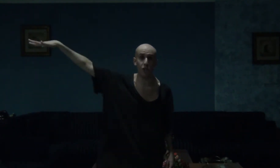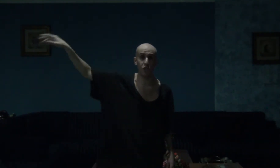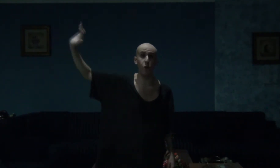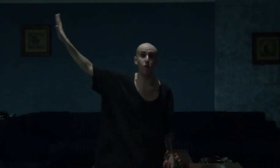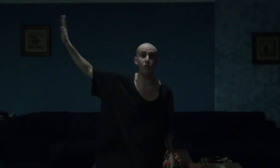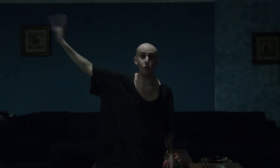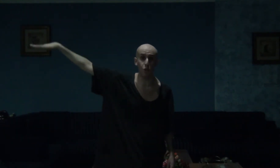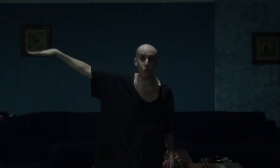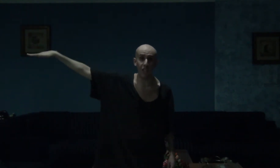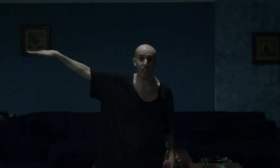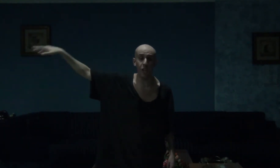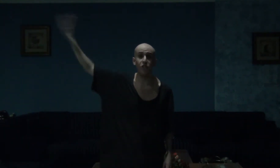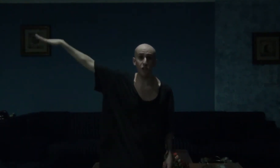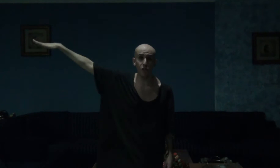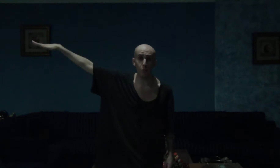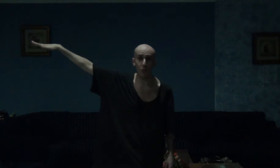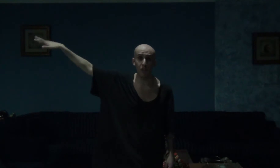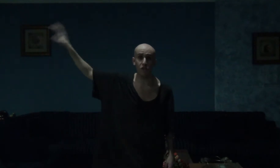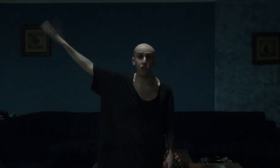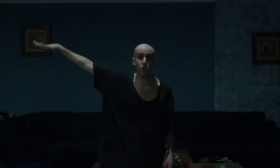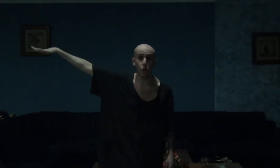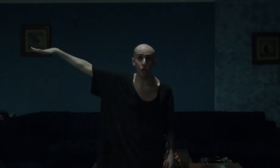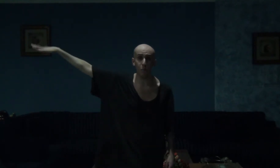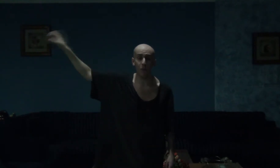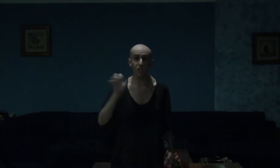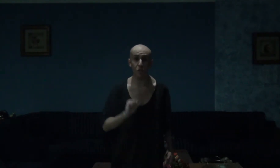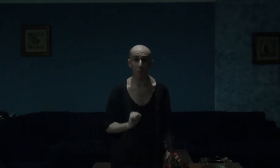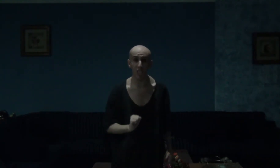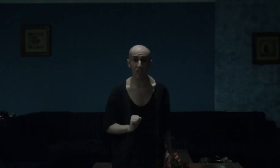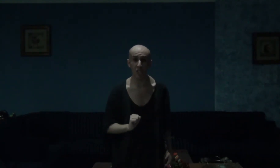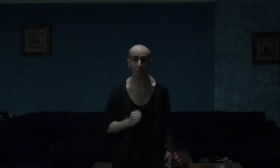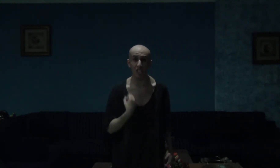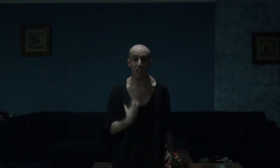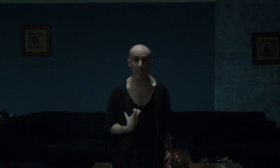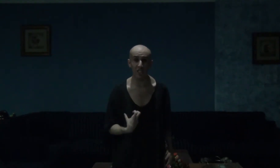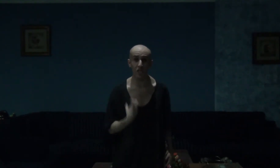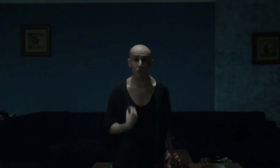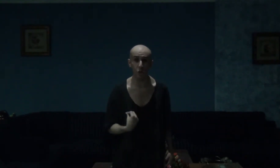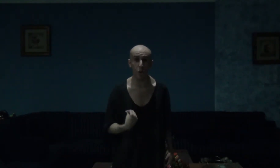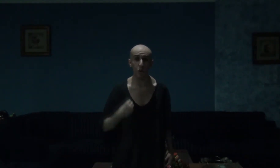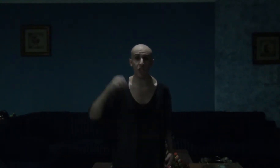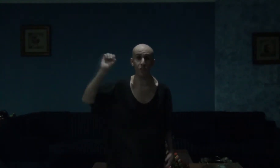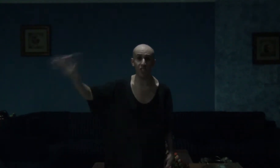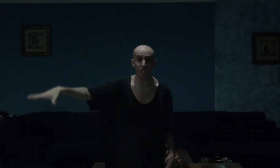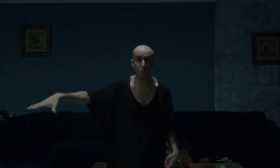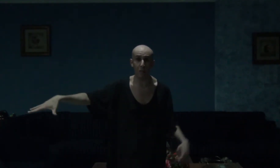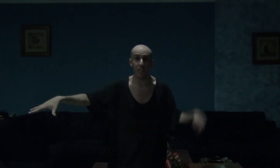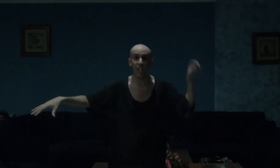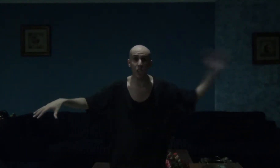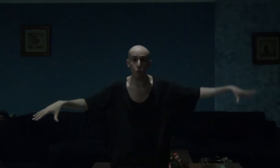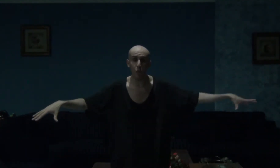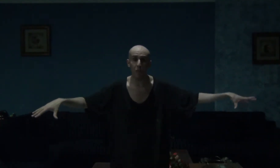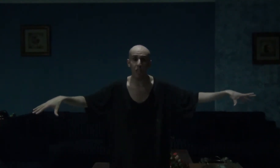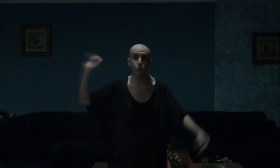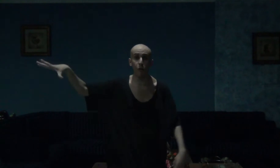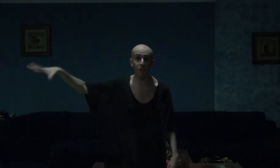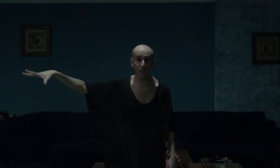all of Ukraine and other parts in Europe. This miniseries tells the story of these men and women who fought